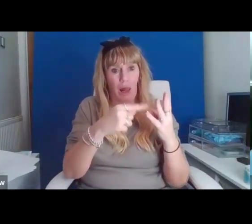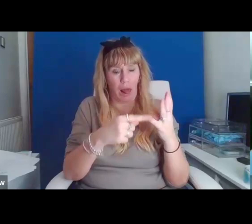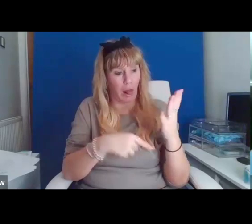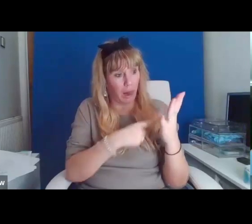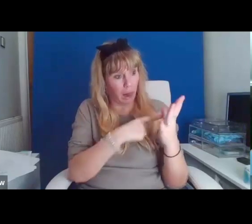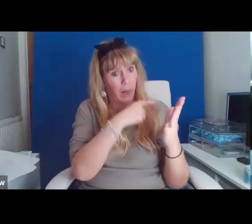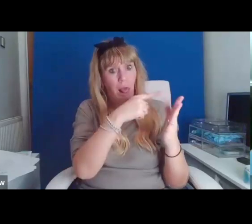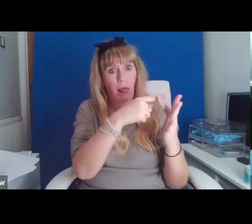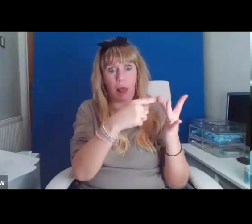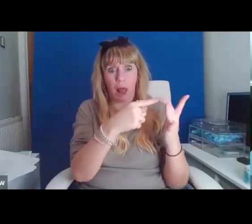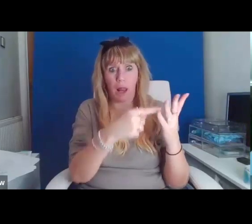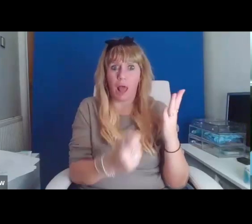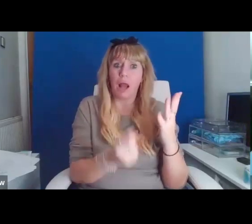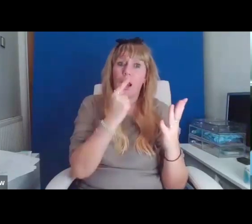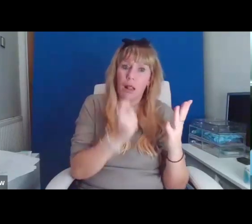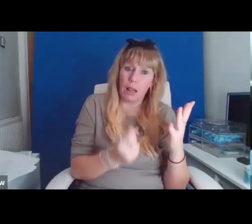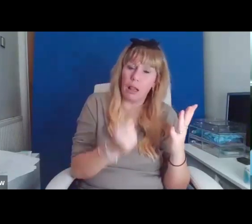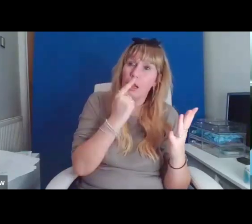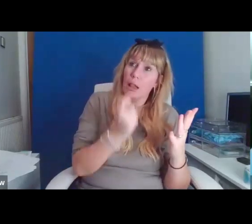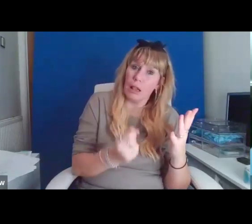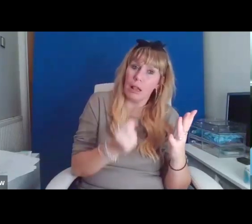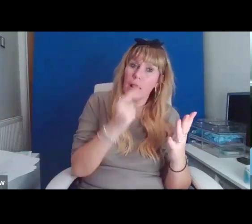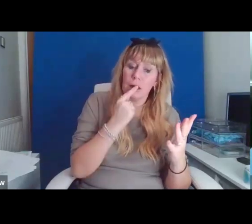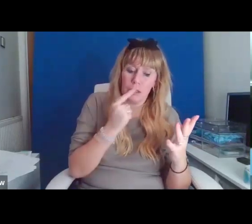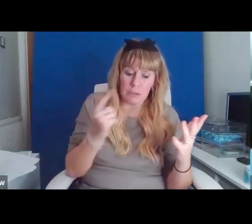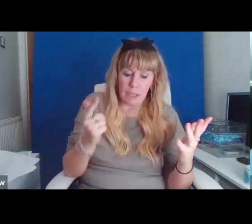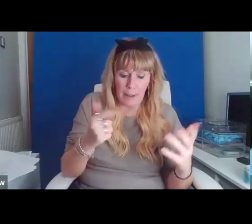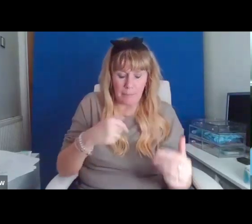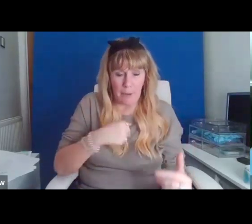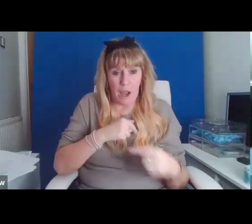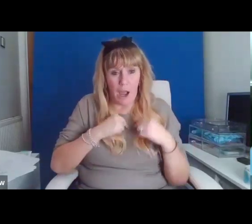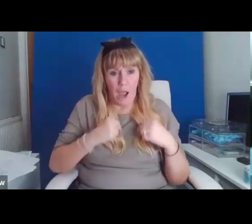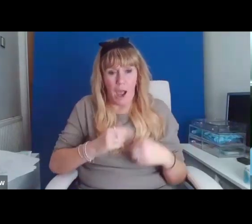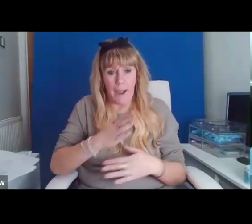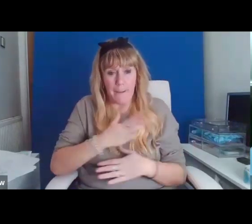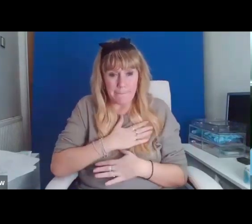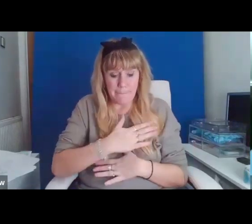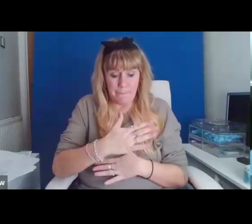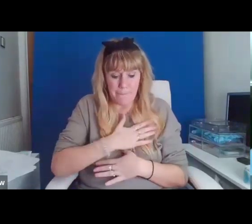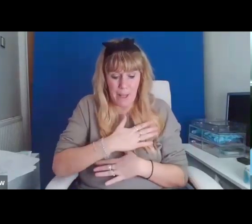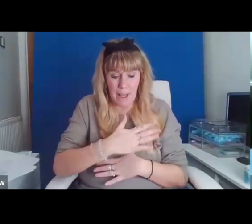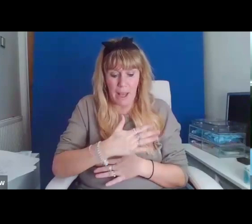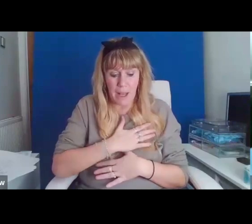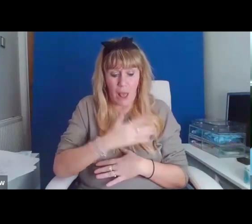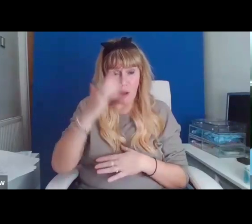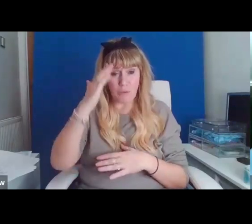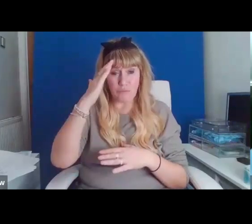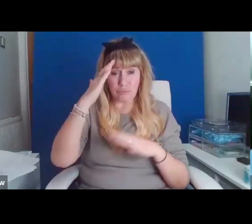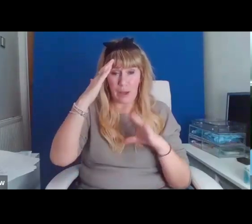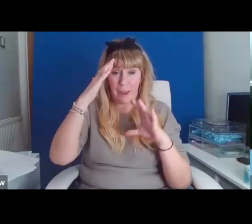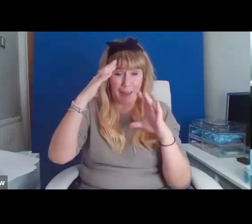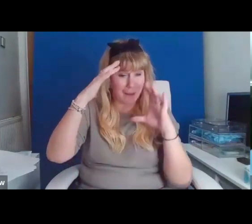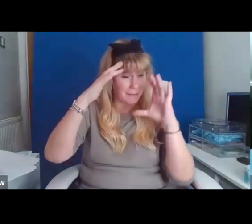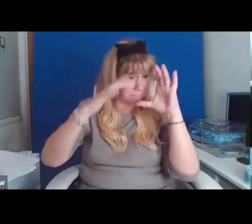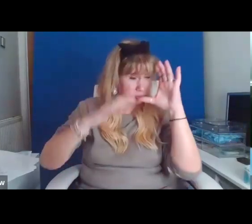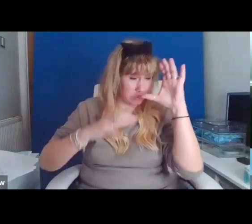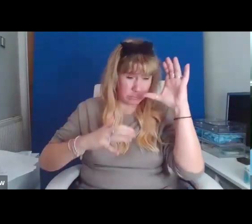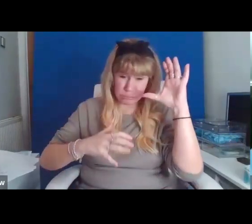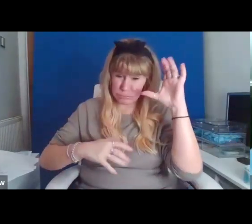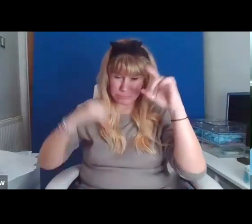nitrazepam. Heart pumping, brain in flight, find the lamp switch,